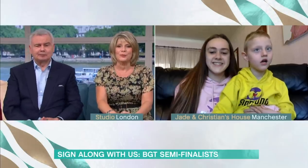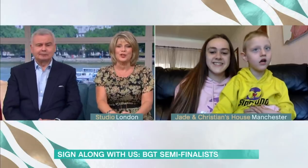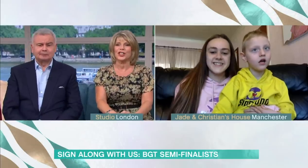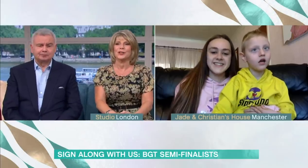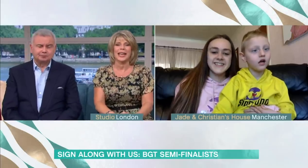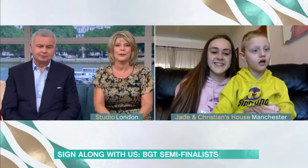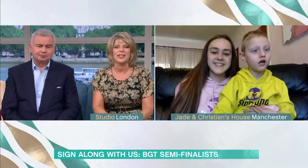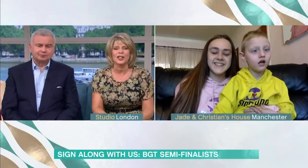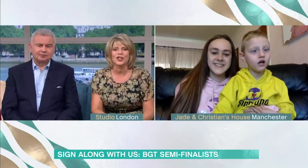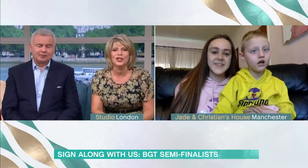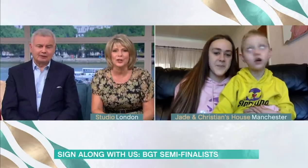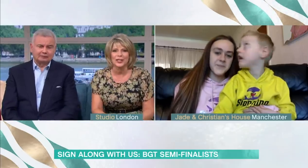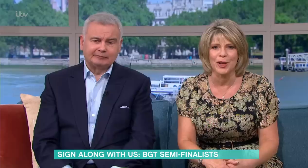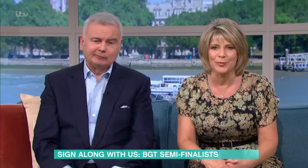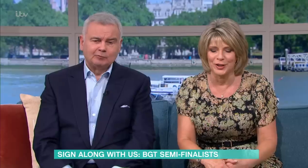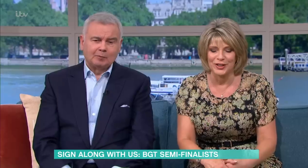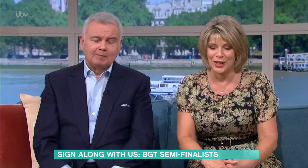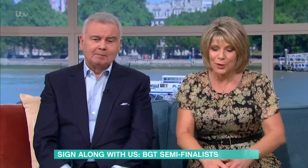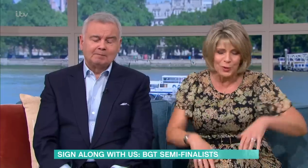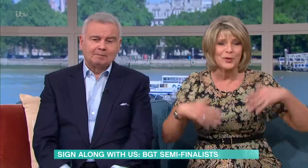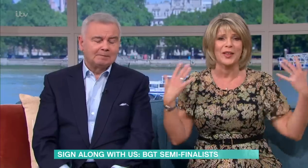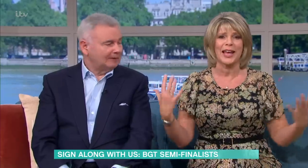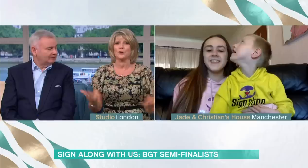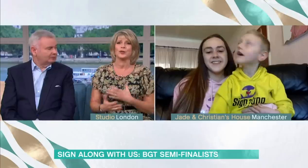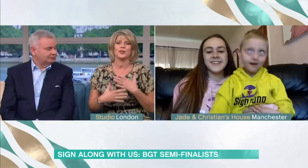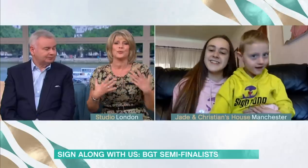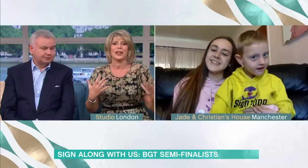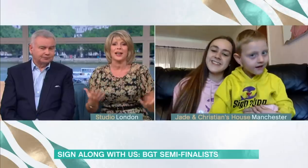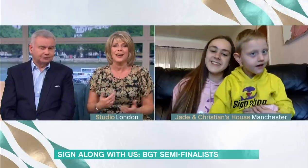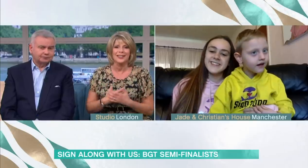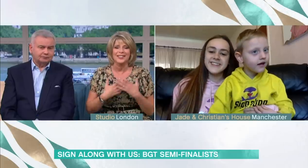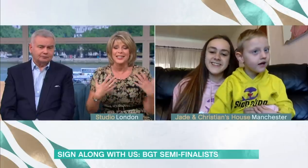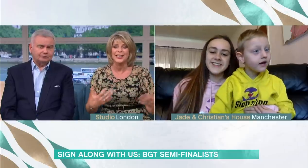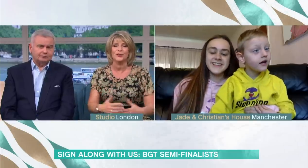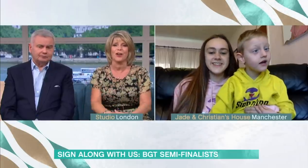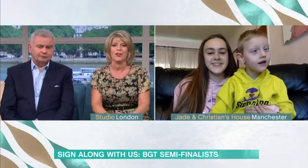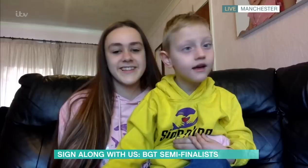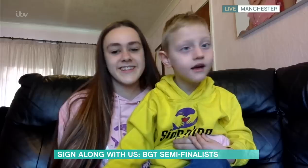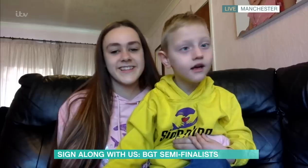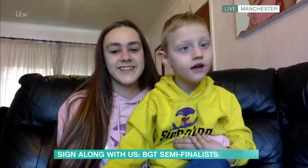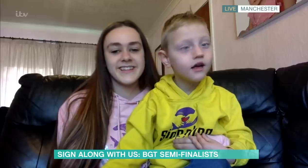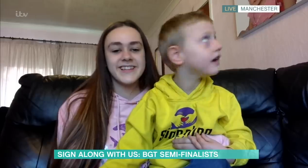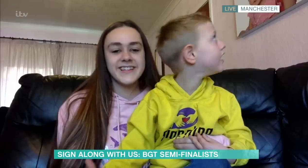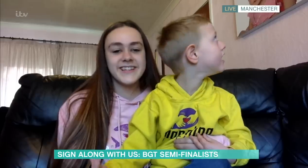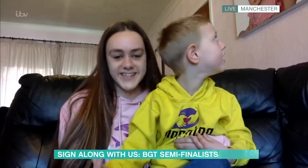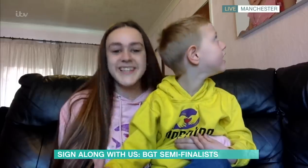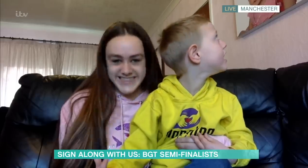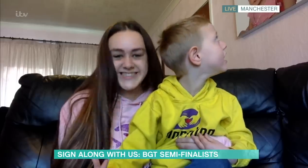watching you again. It was such a joyous moment. All of you there, all in your bright colours, singing your hearts out and smiling. And then the ultimate